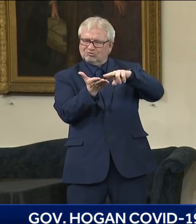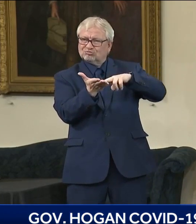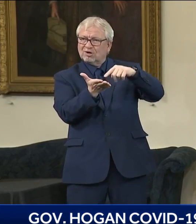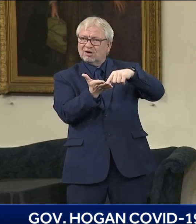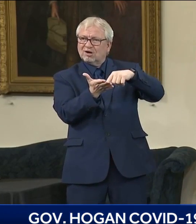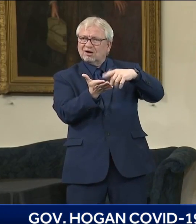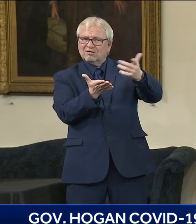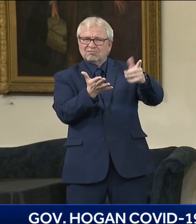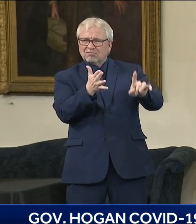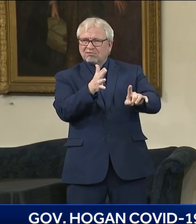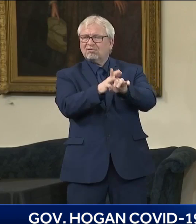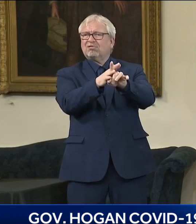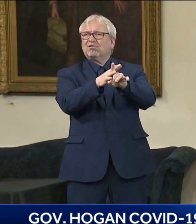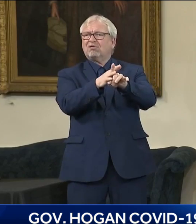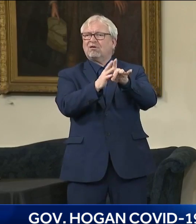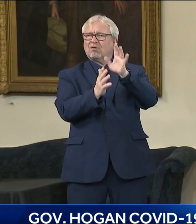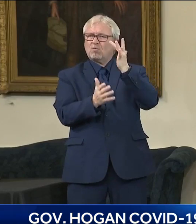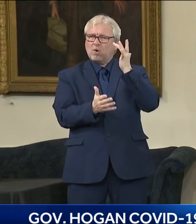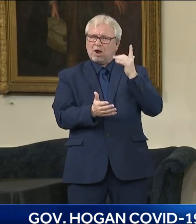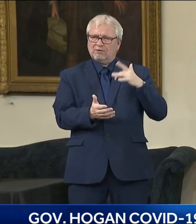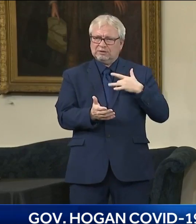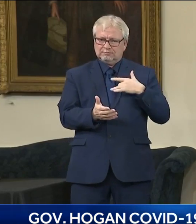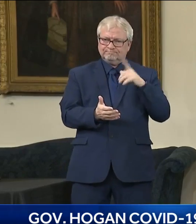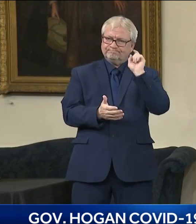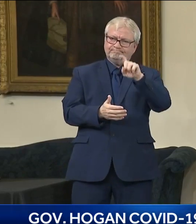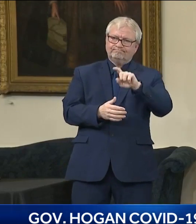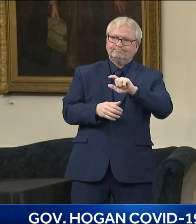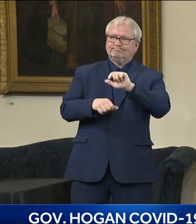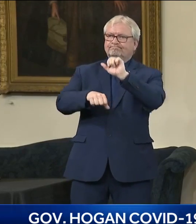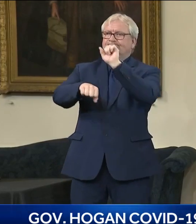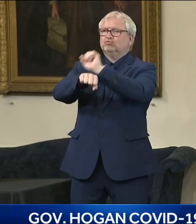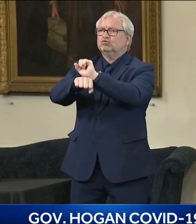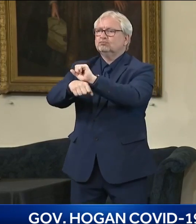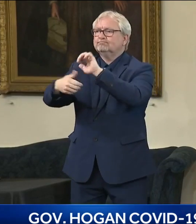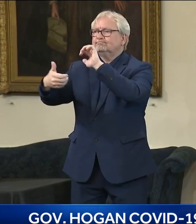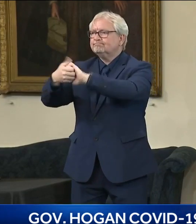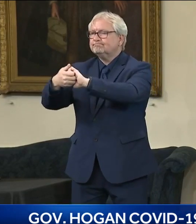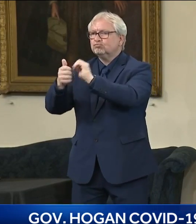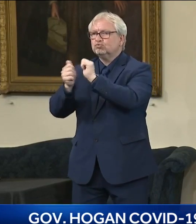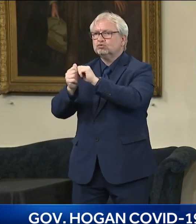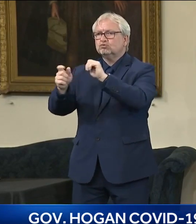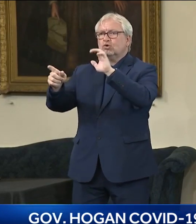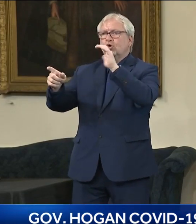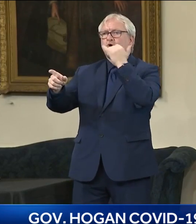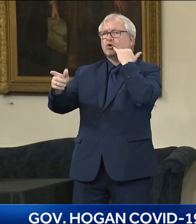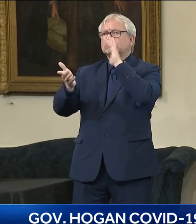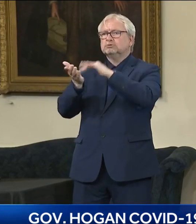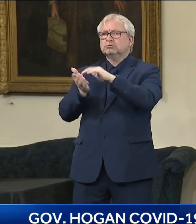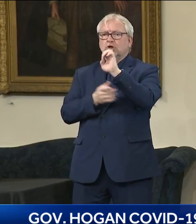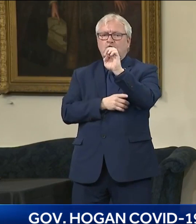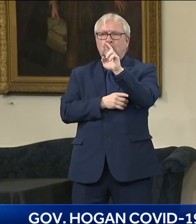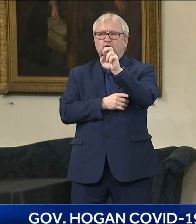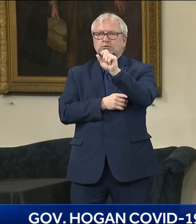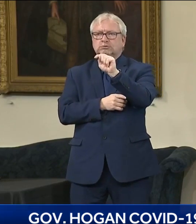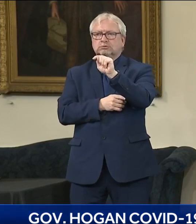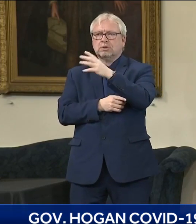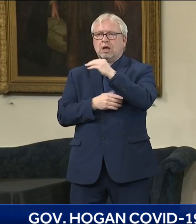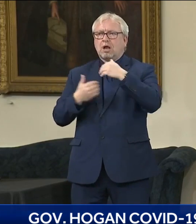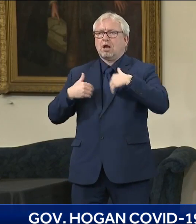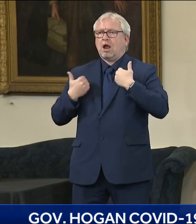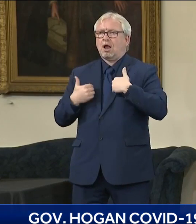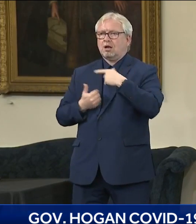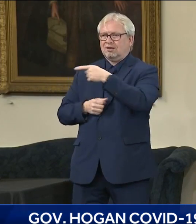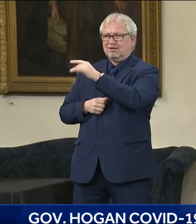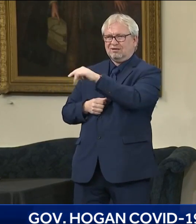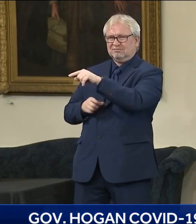it's necessary for the state to work with Ernst & Young and the call center? And are there other emergency contracts that the public doesn't know about right now?